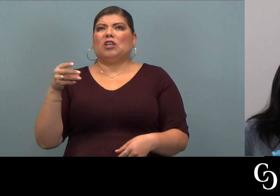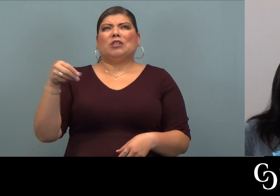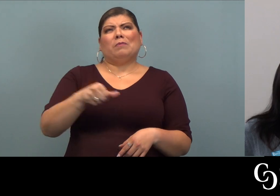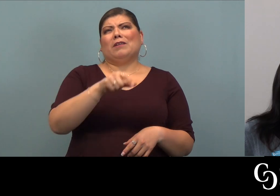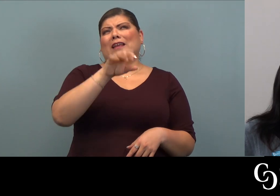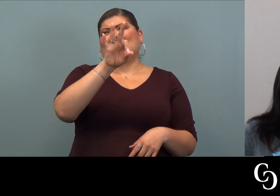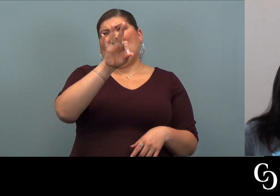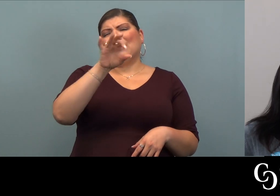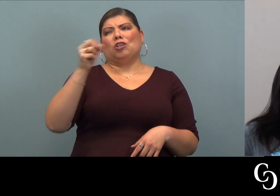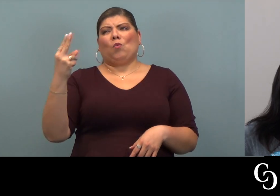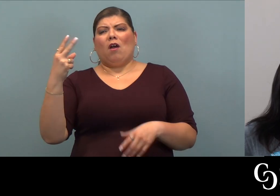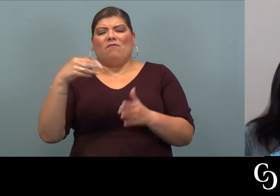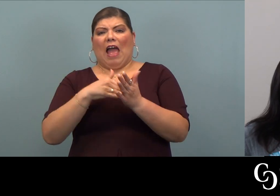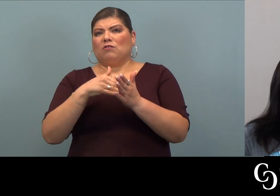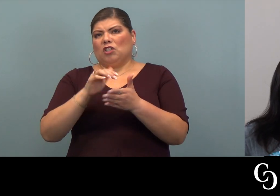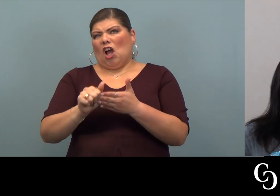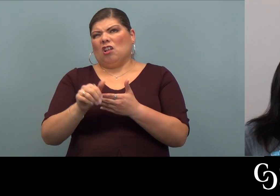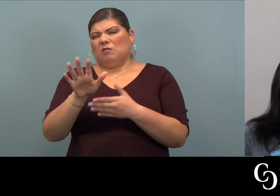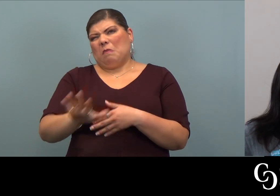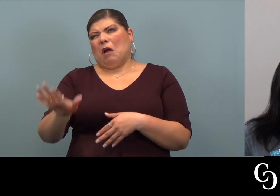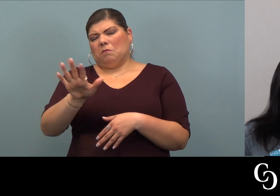anywhere from like $9,000 to $12,000.